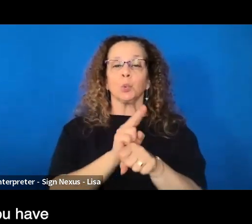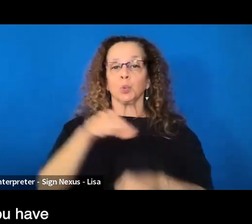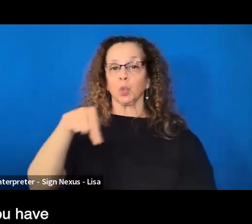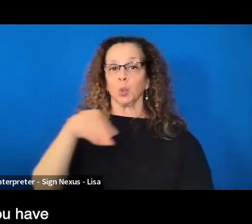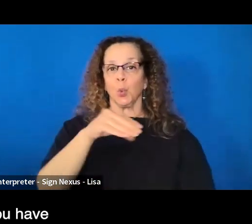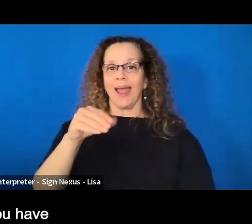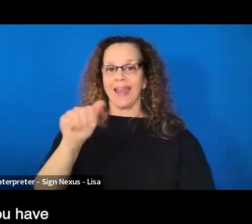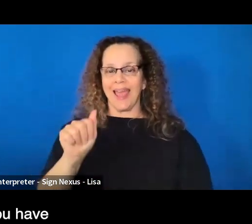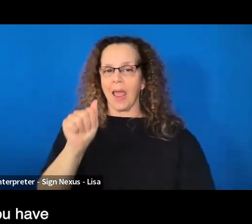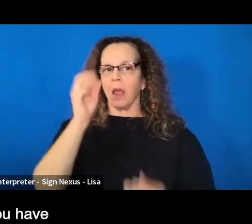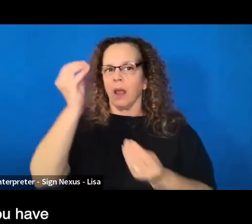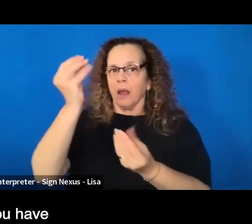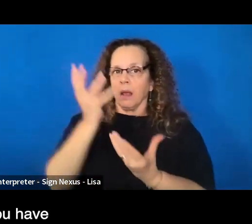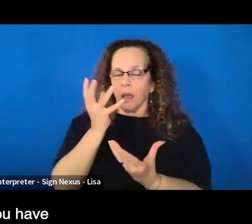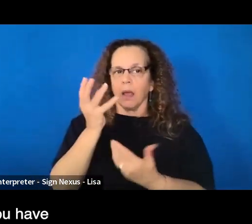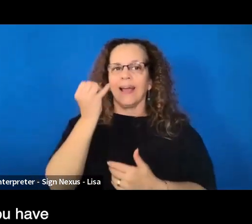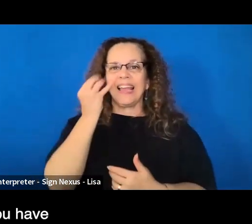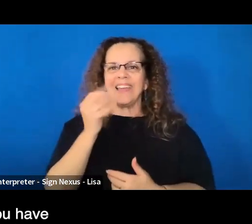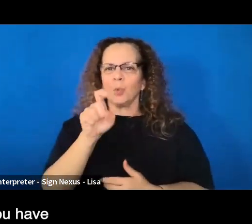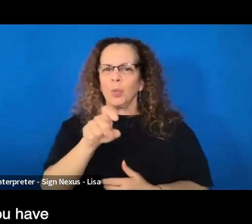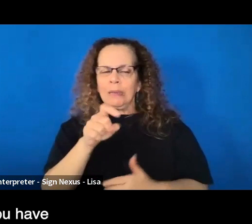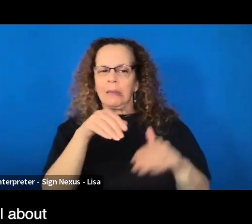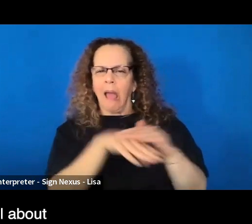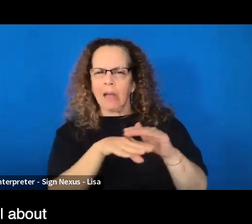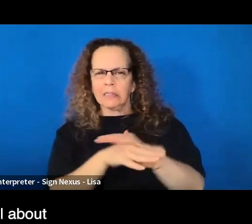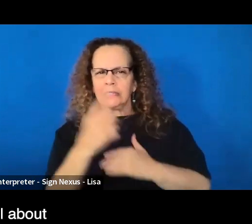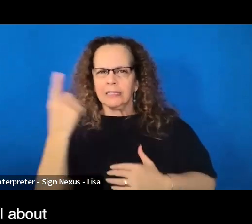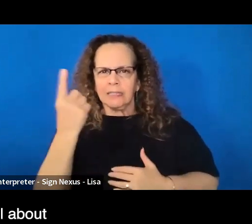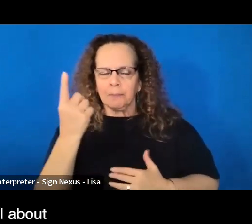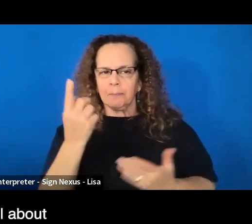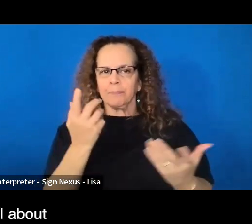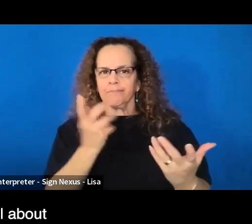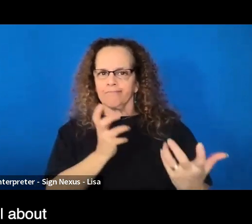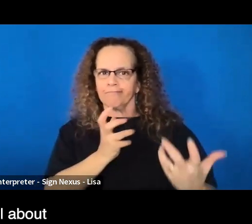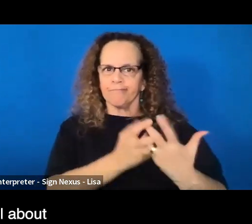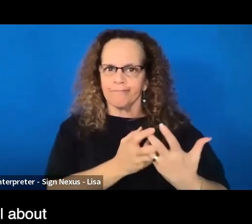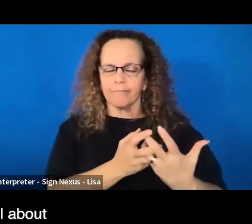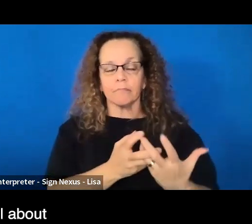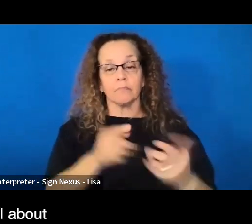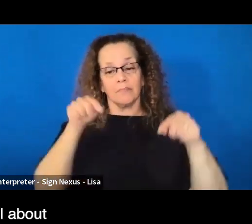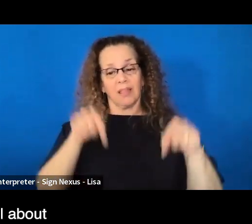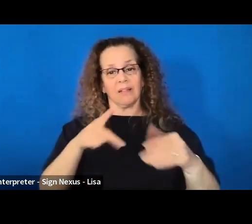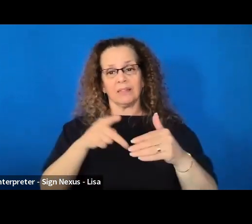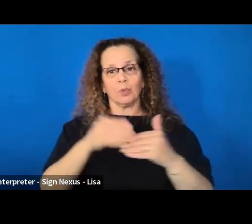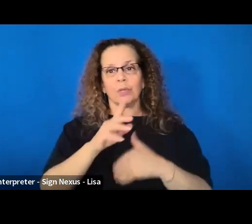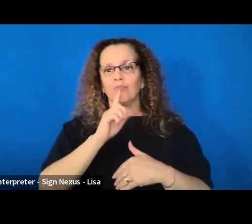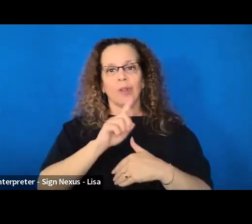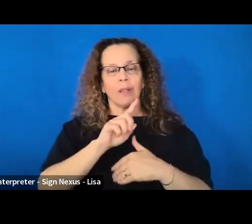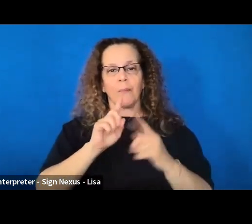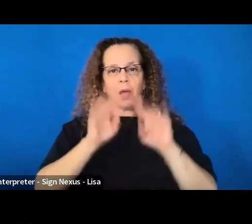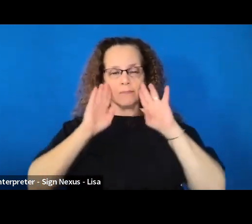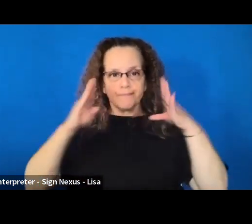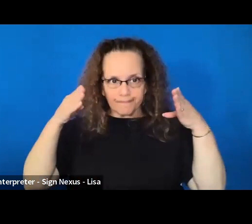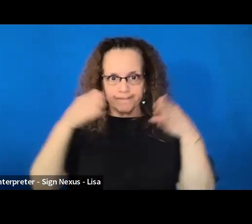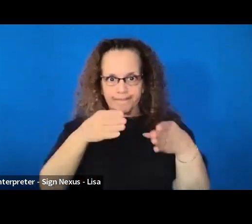if you have any unmet access needs today. This program is all about centering disability, and that includes